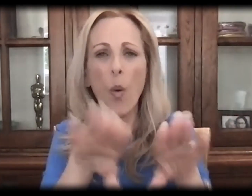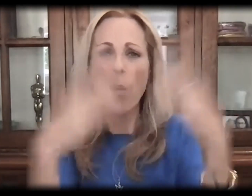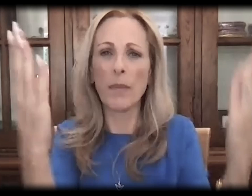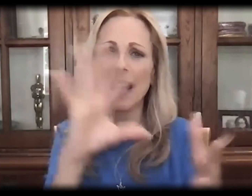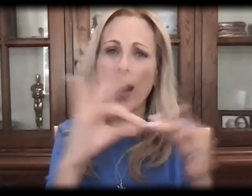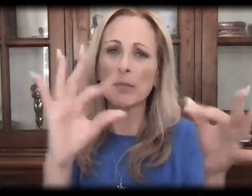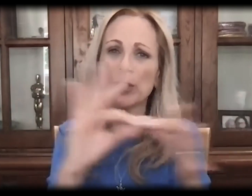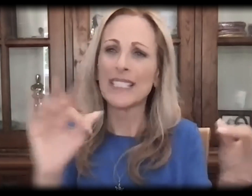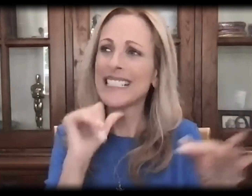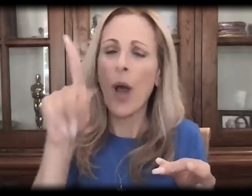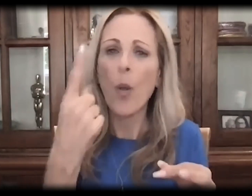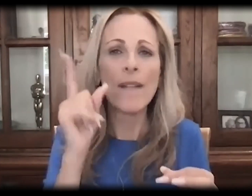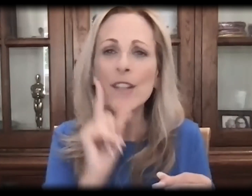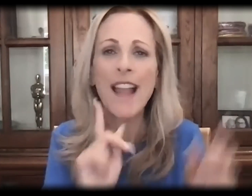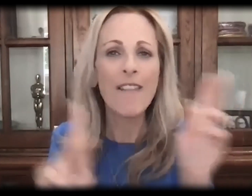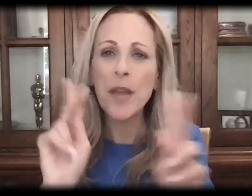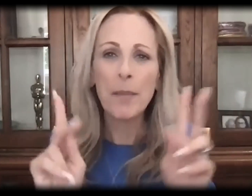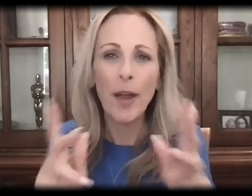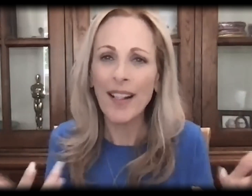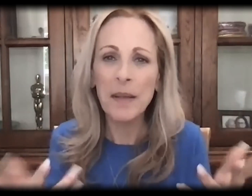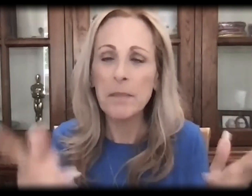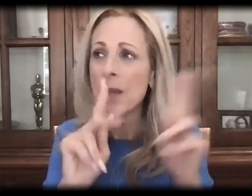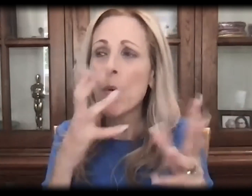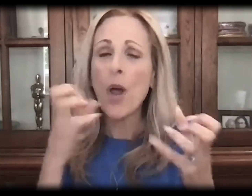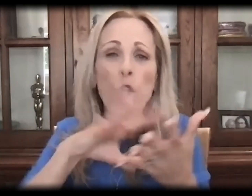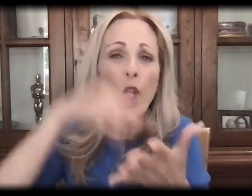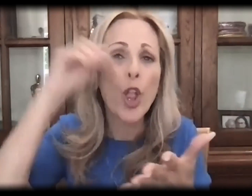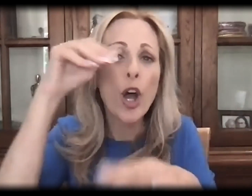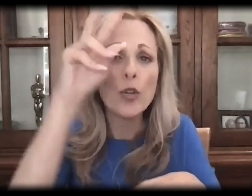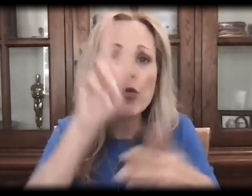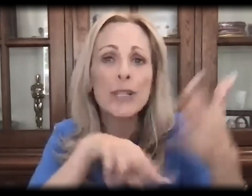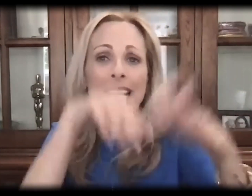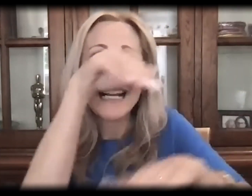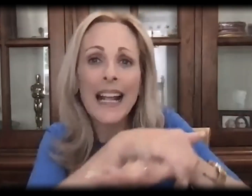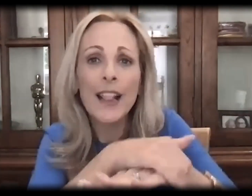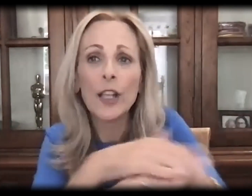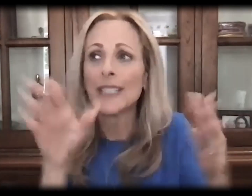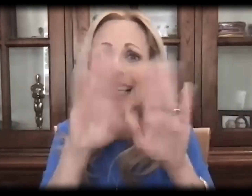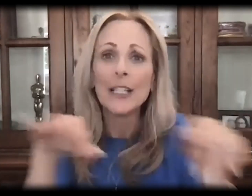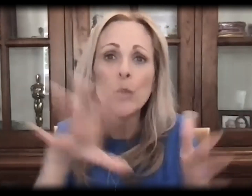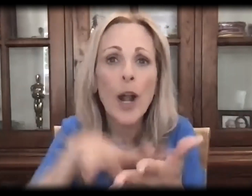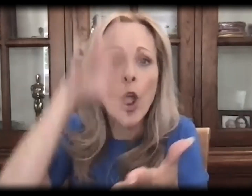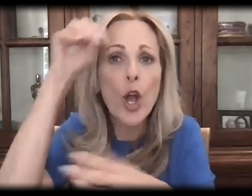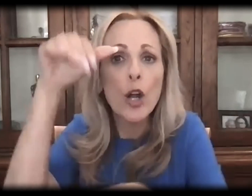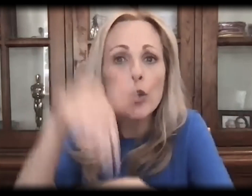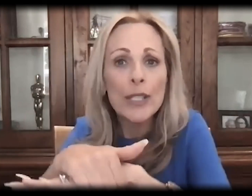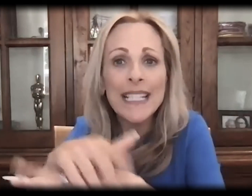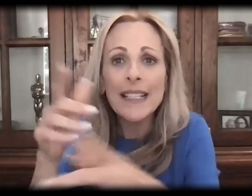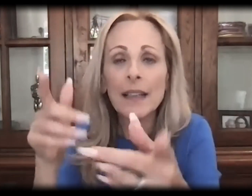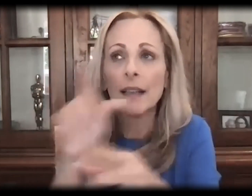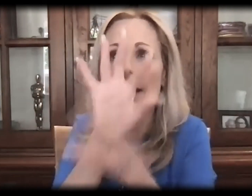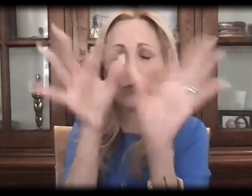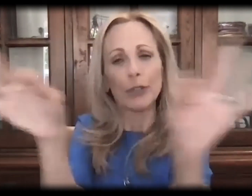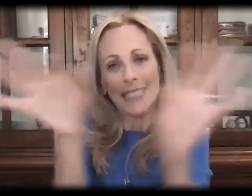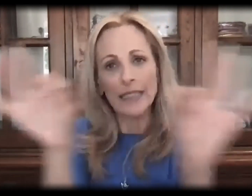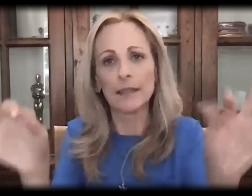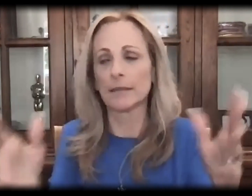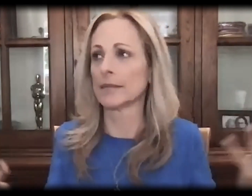theatres and have open captions? It's not only for the deaf, people who want to learn to read, people who want to learn English as a second language.